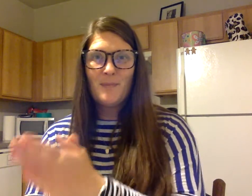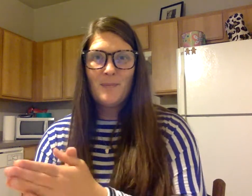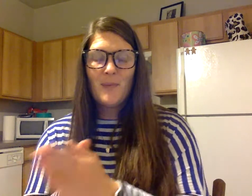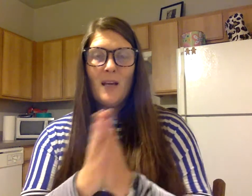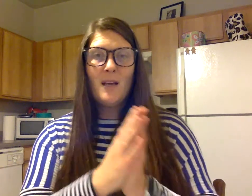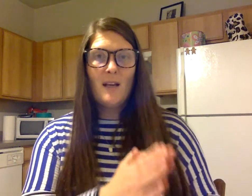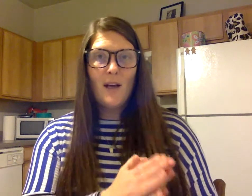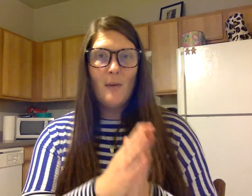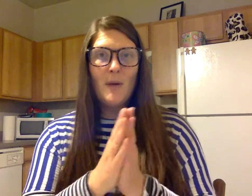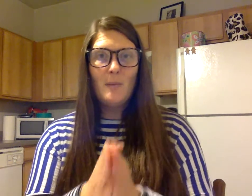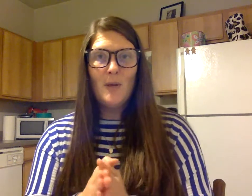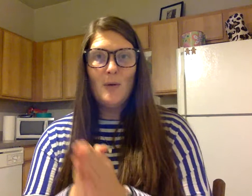Computer.